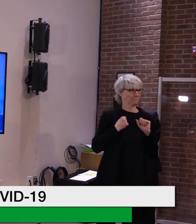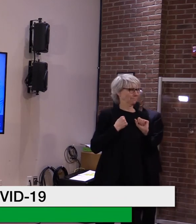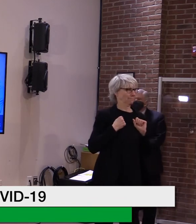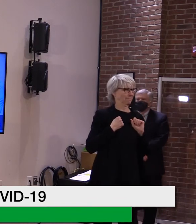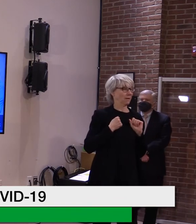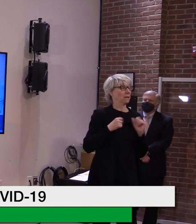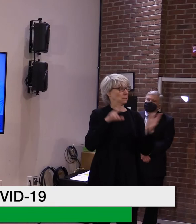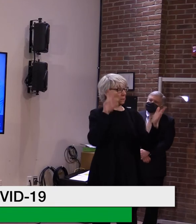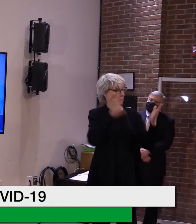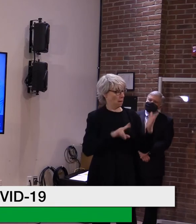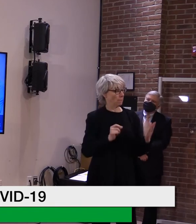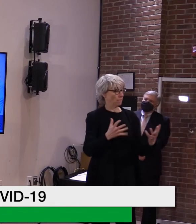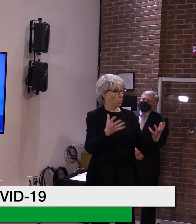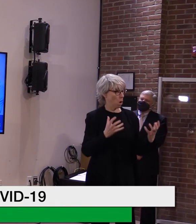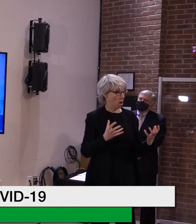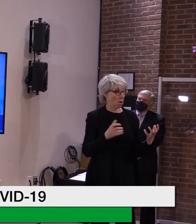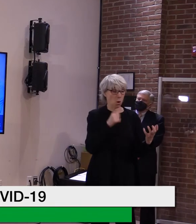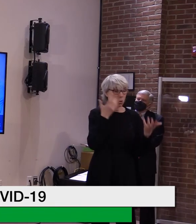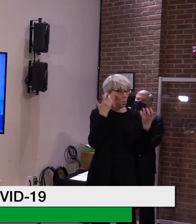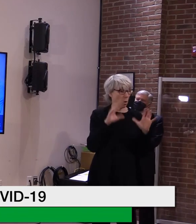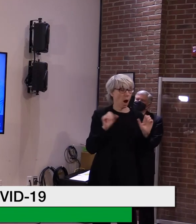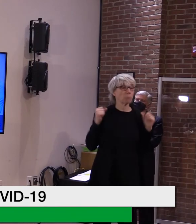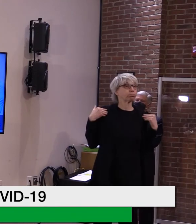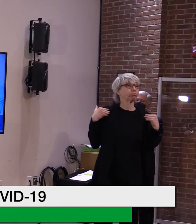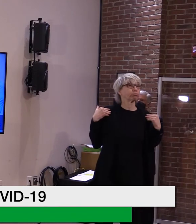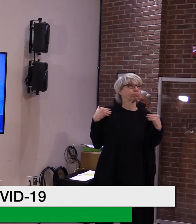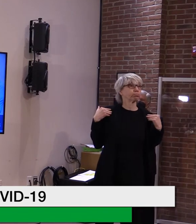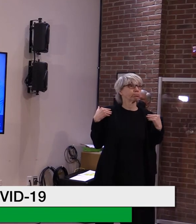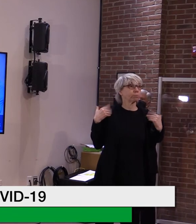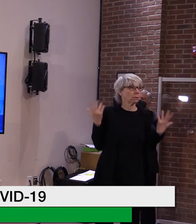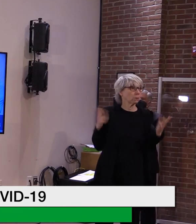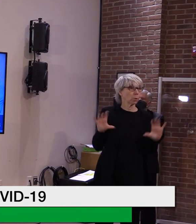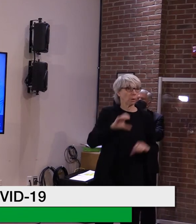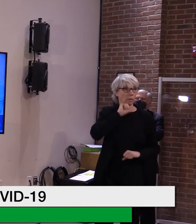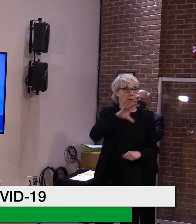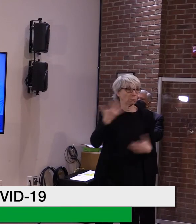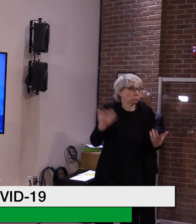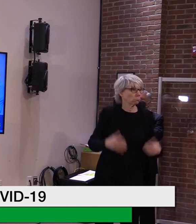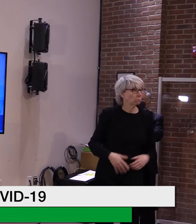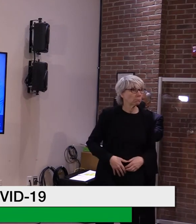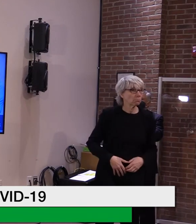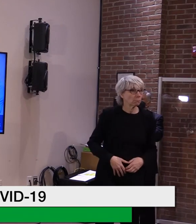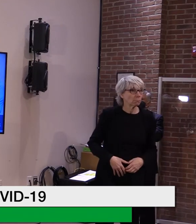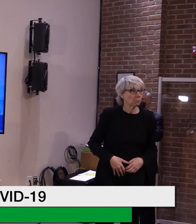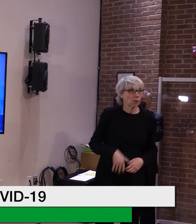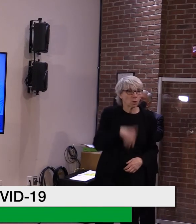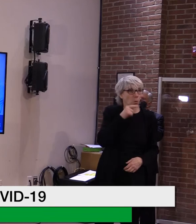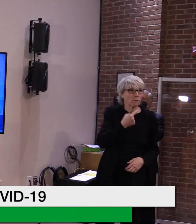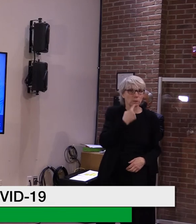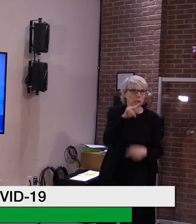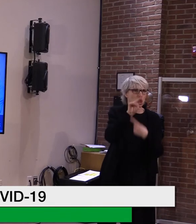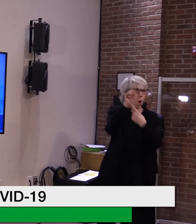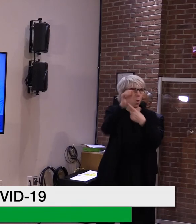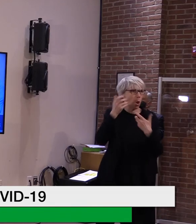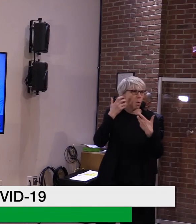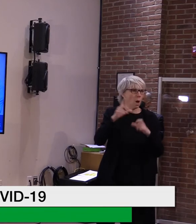system, uh, and they, they can, they can have the receive the vaccine or not.